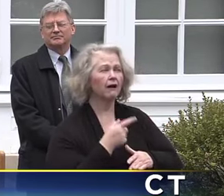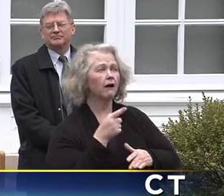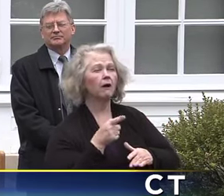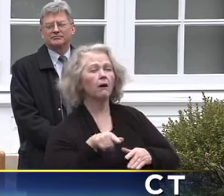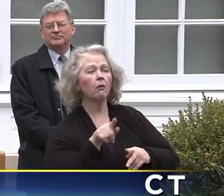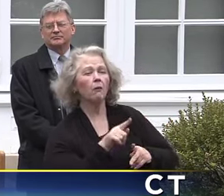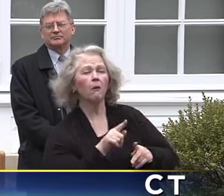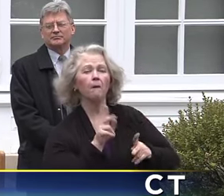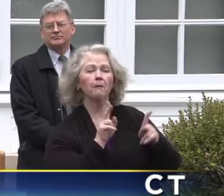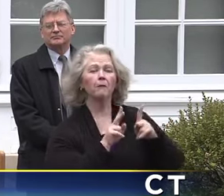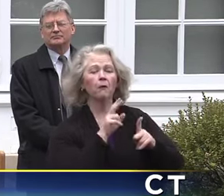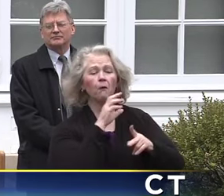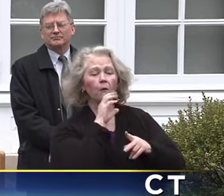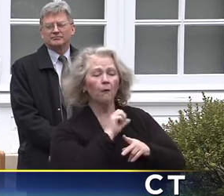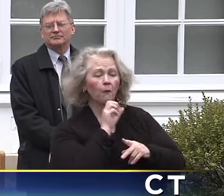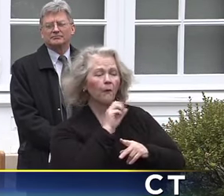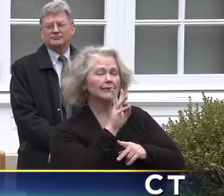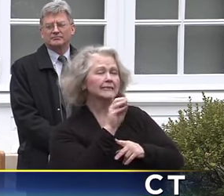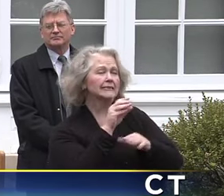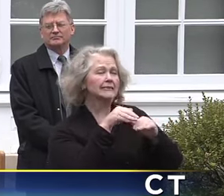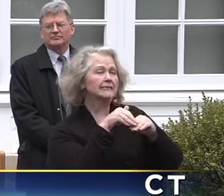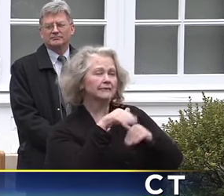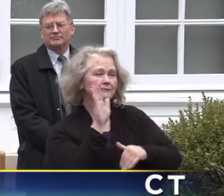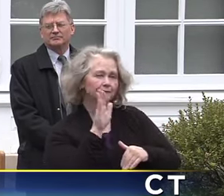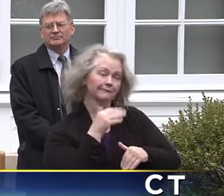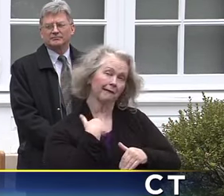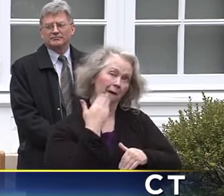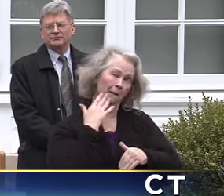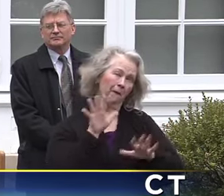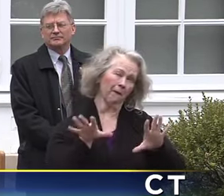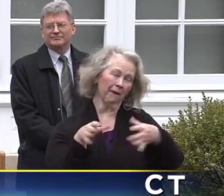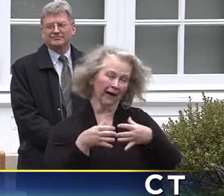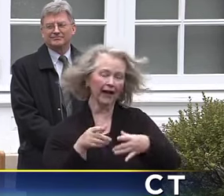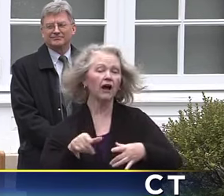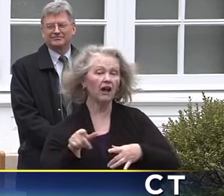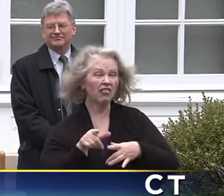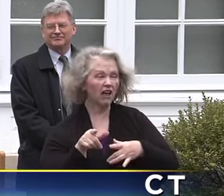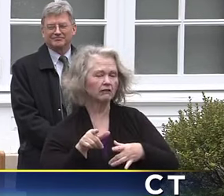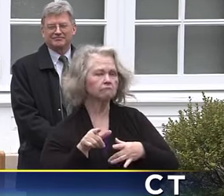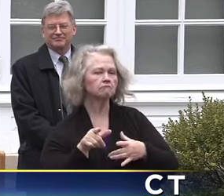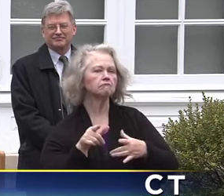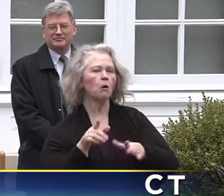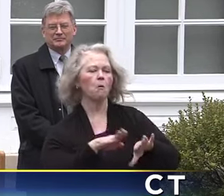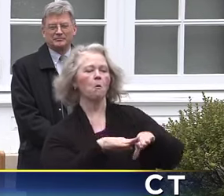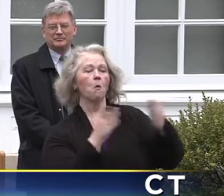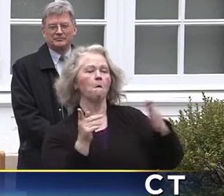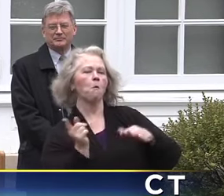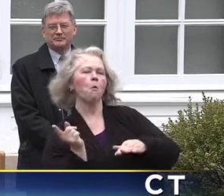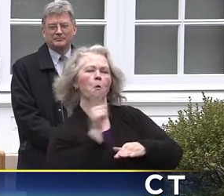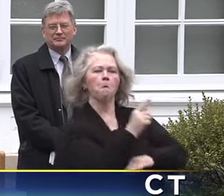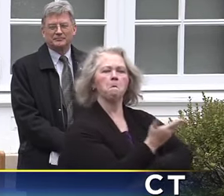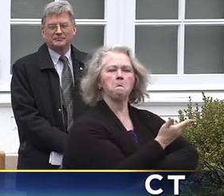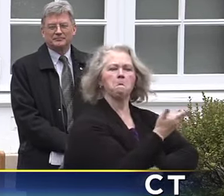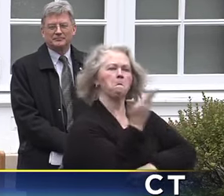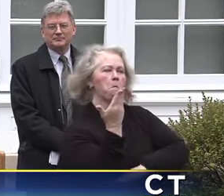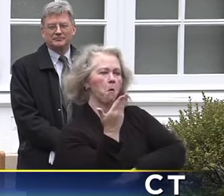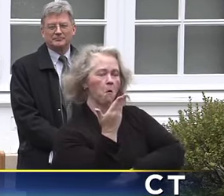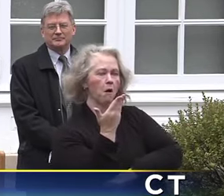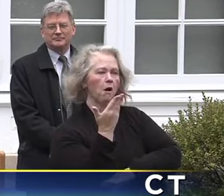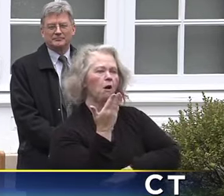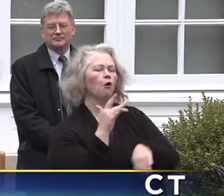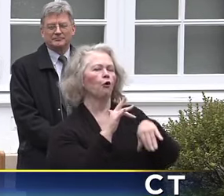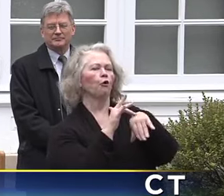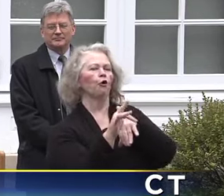residents, those over the age of 60, I know that age group, they're going to be able to get to a stop and shop earlier, starting later this week.